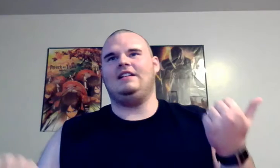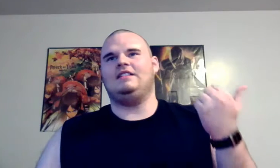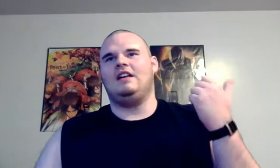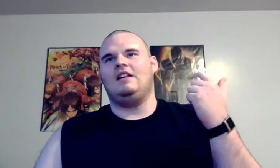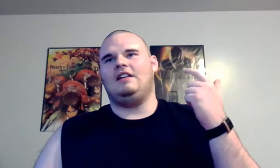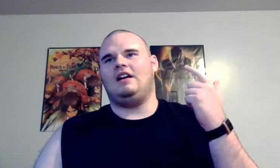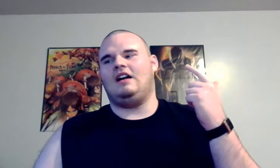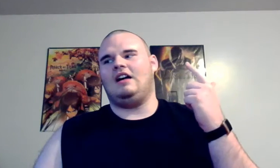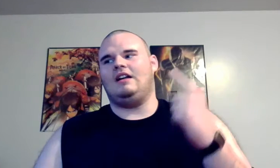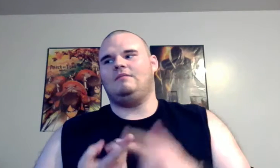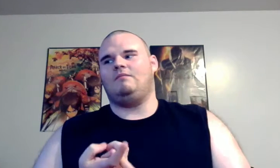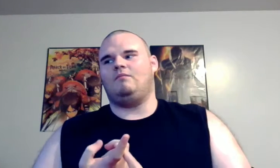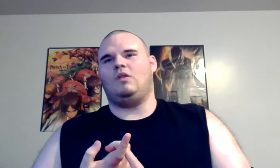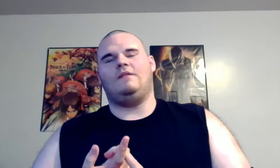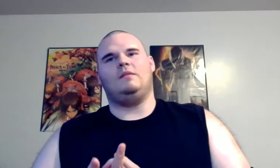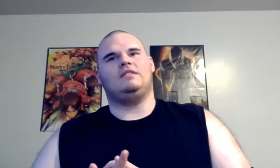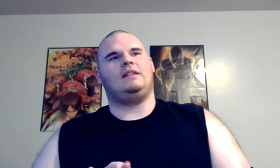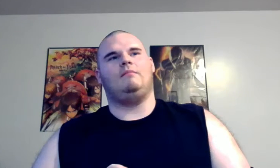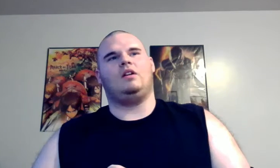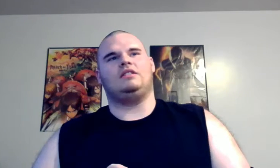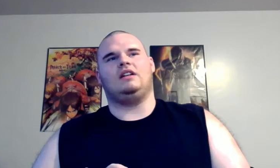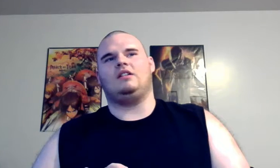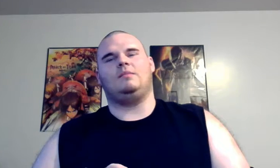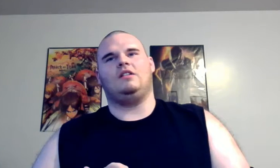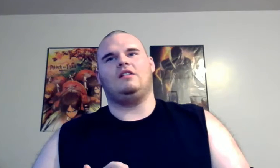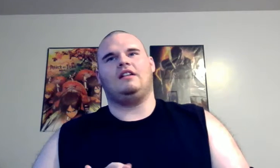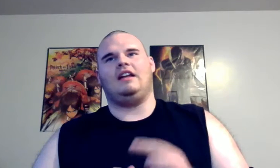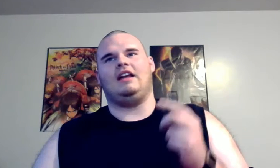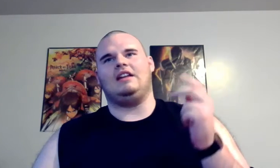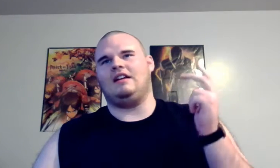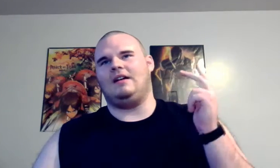uh one of them's like mark zuckerberg and um